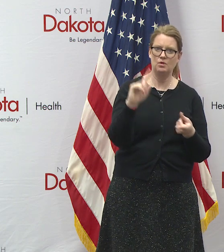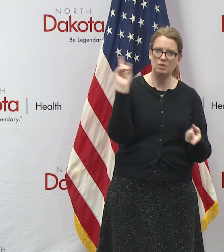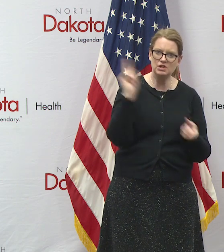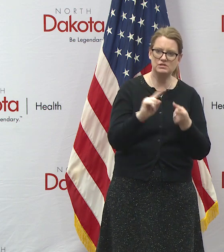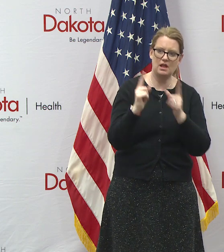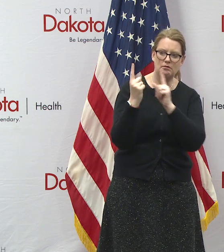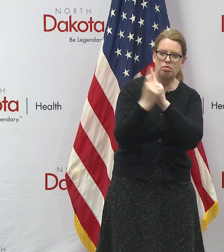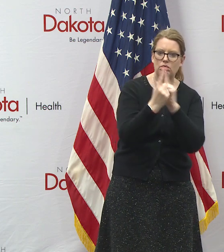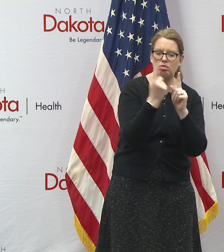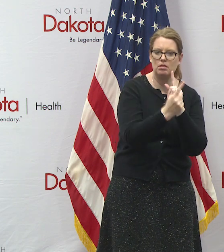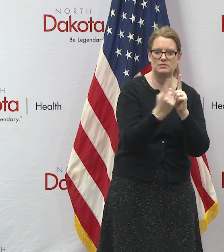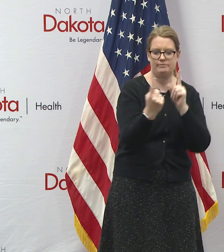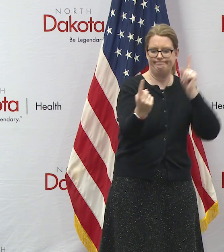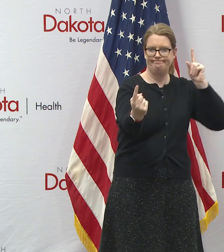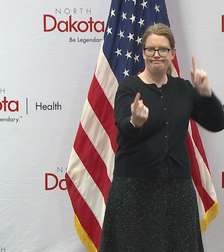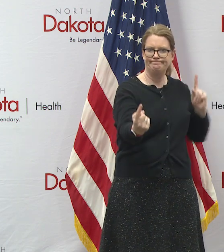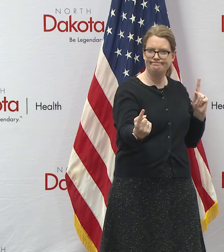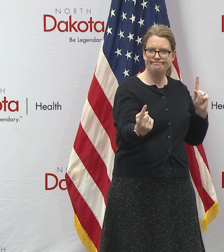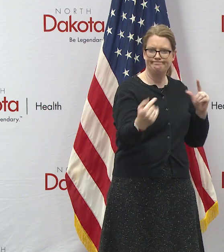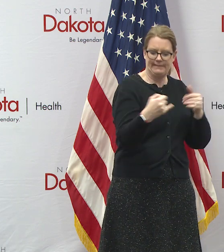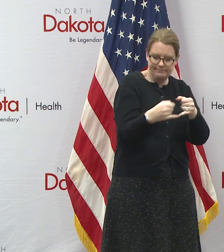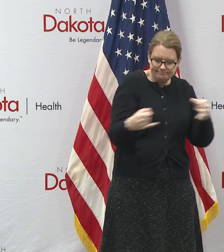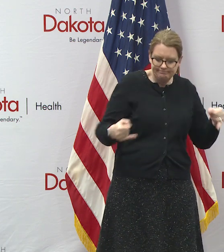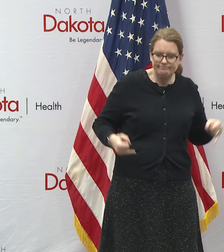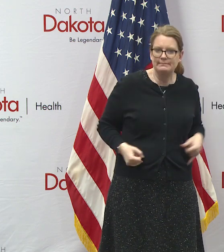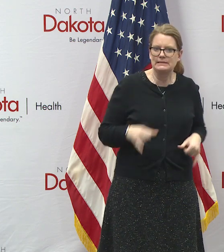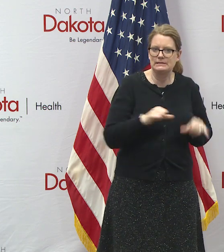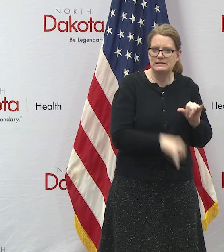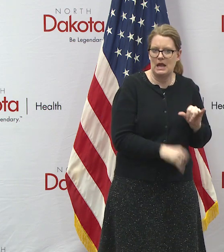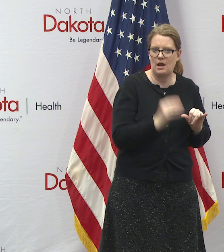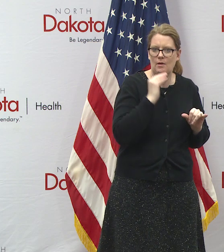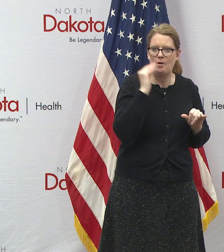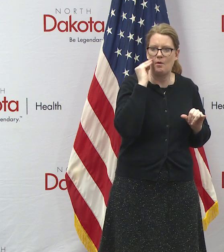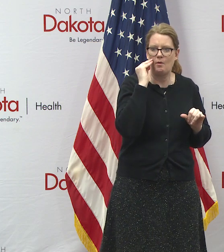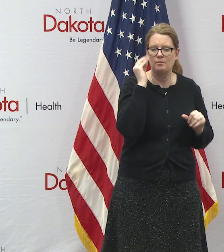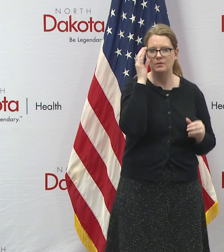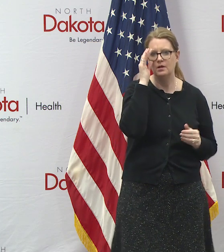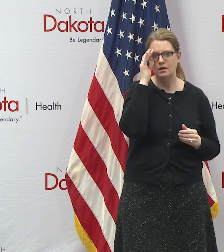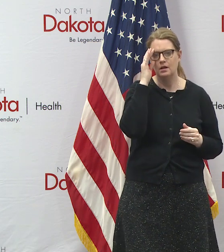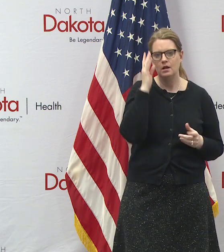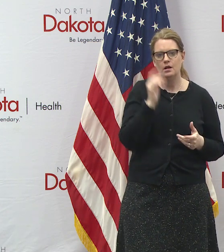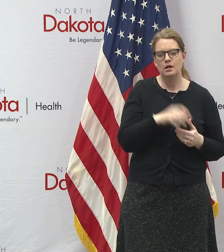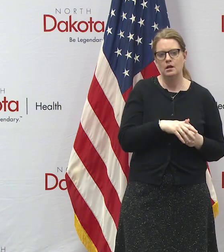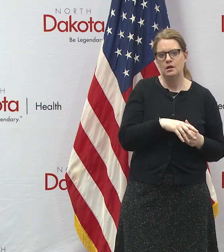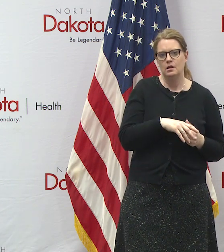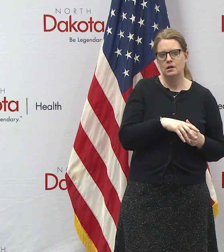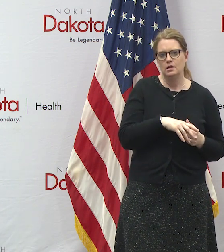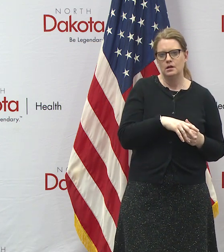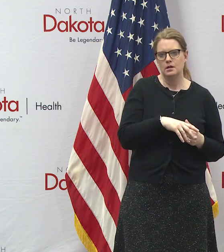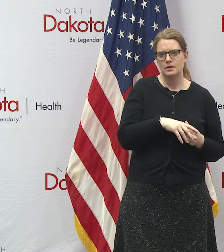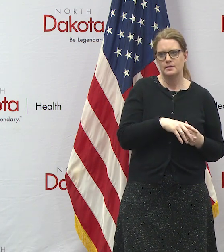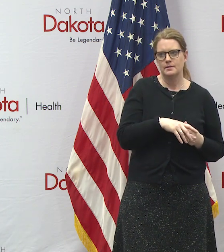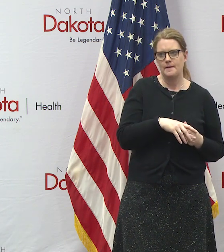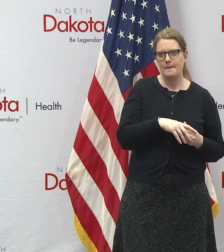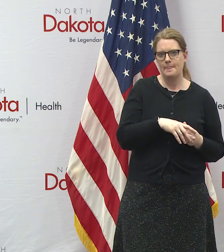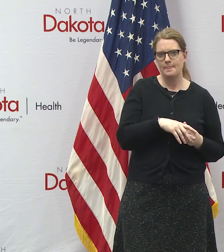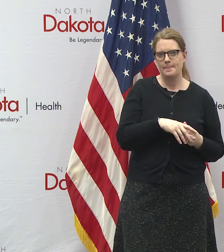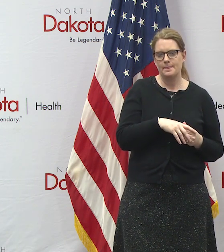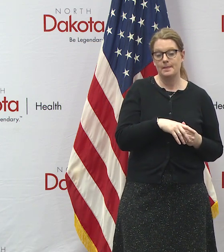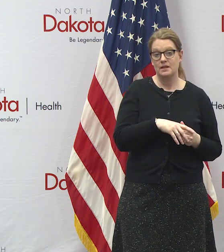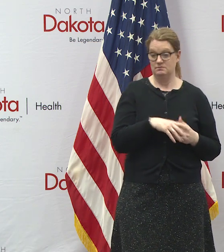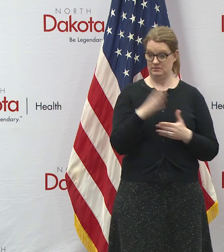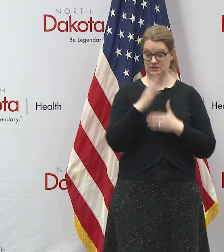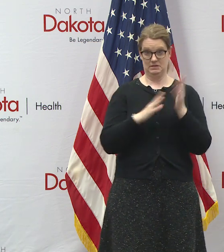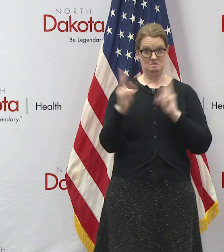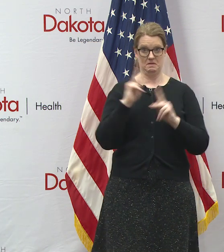public health practice if people can do that but again they may some people i know may come back